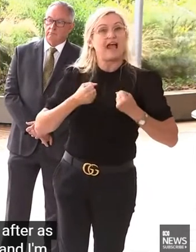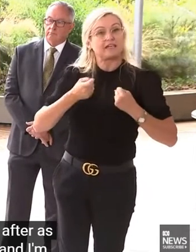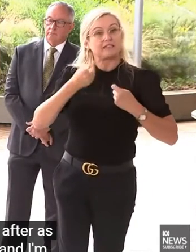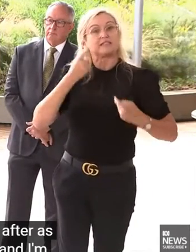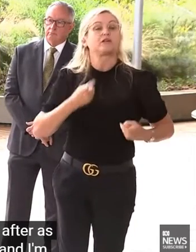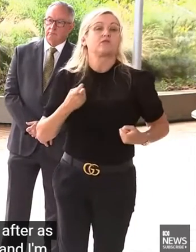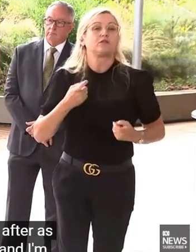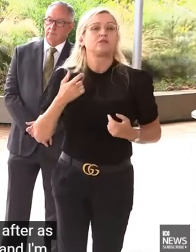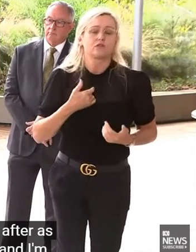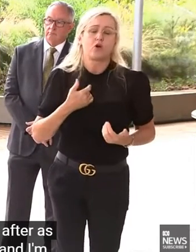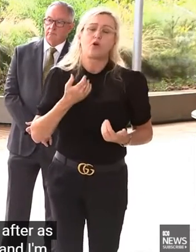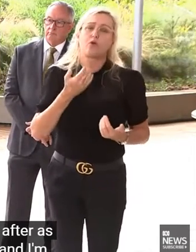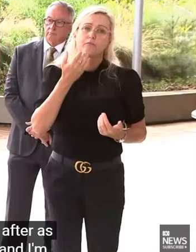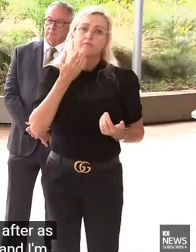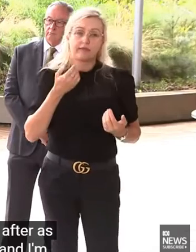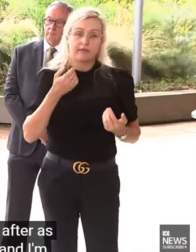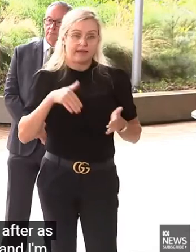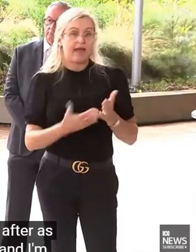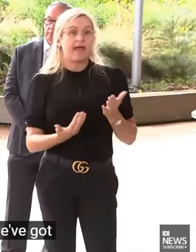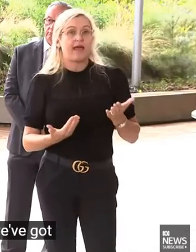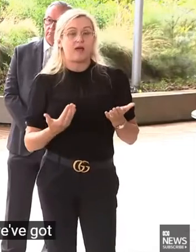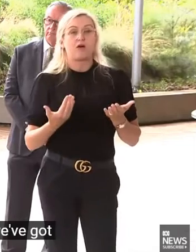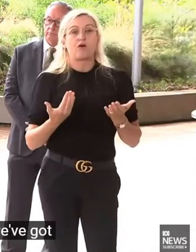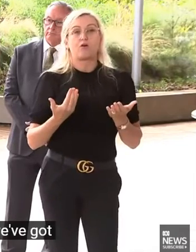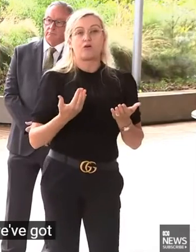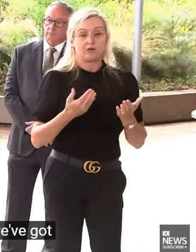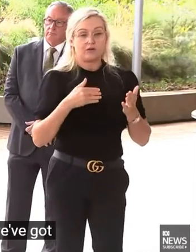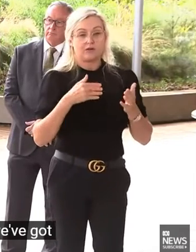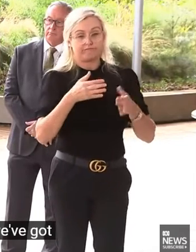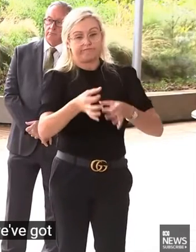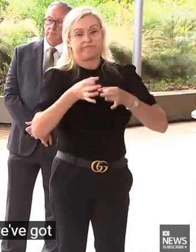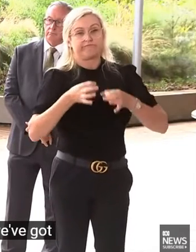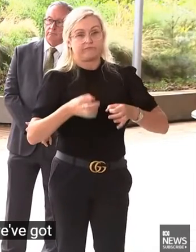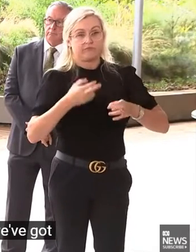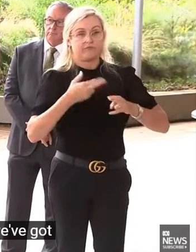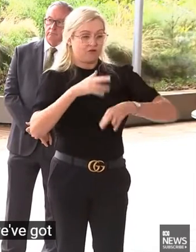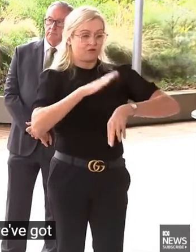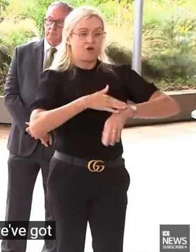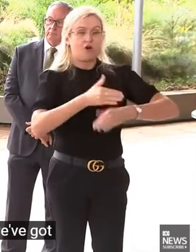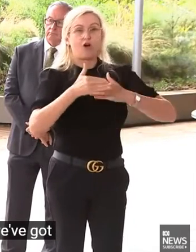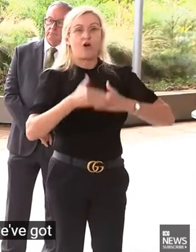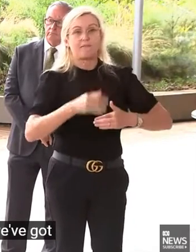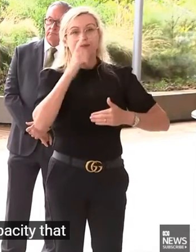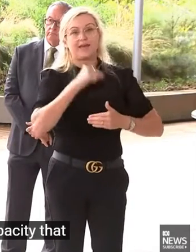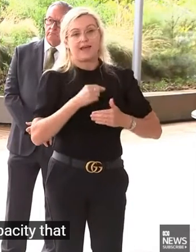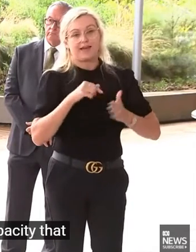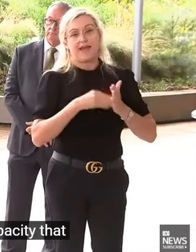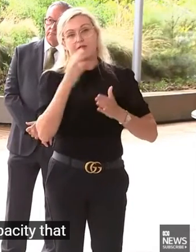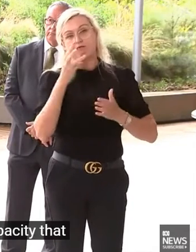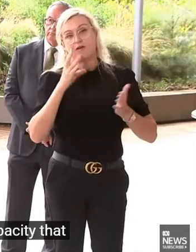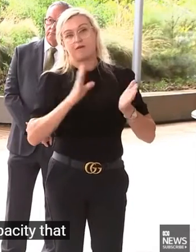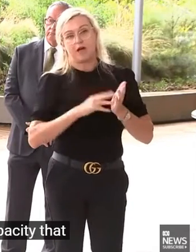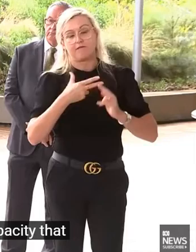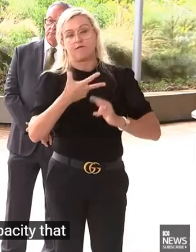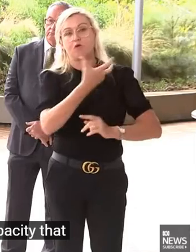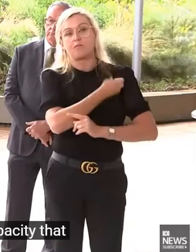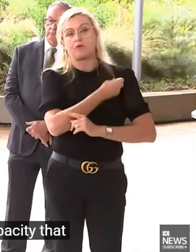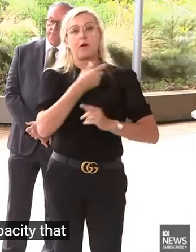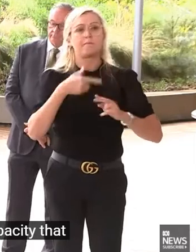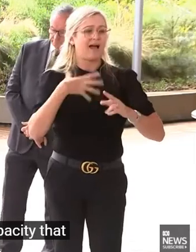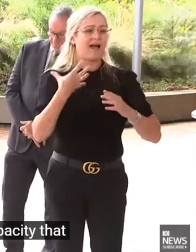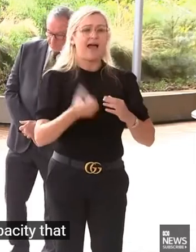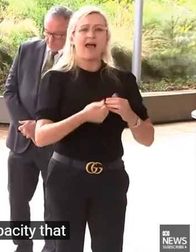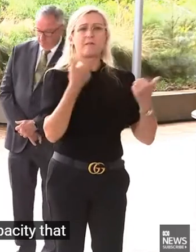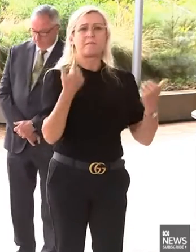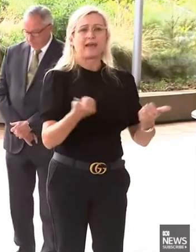and I'm really pleased that we've got that extra capacity and spare capacity that we can use. And I just want to thank the community for coming forward.